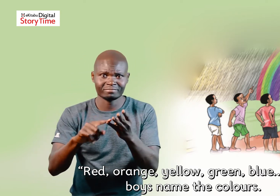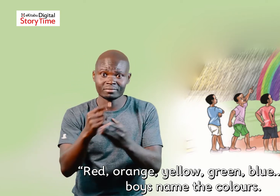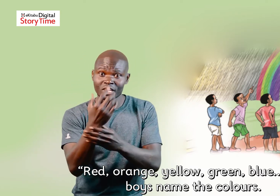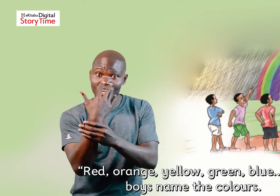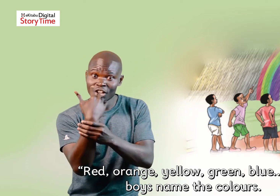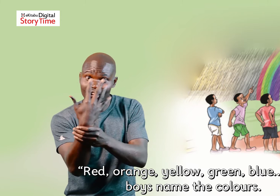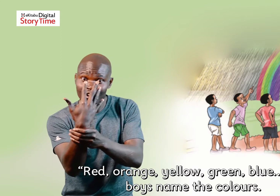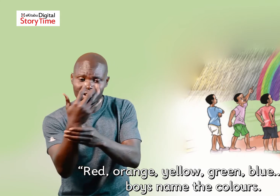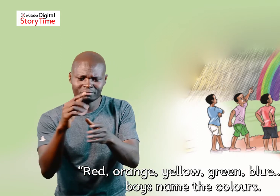boys name the colors